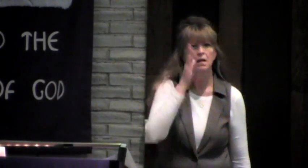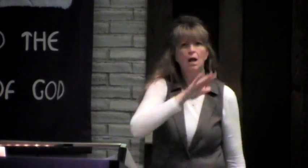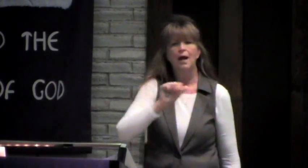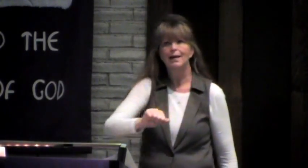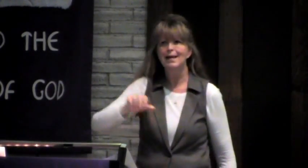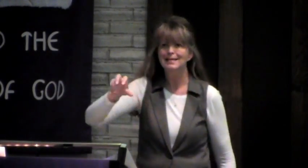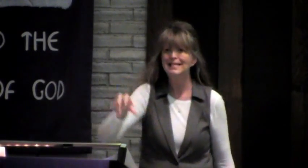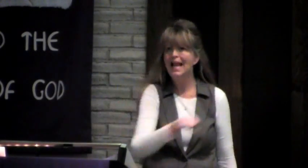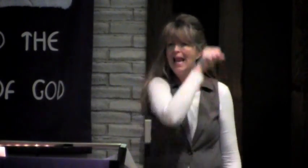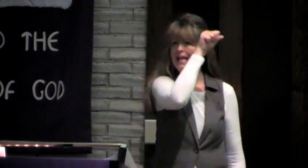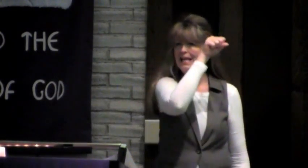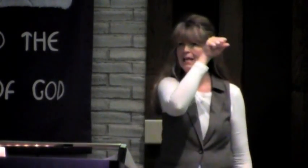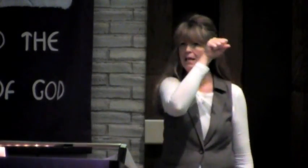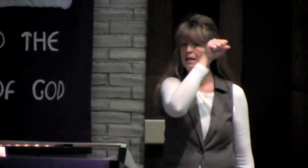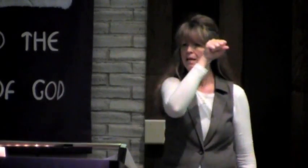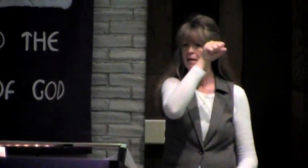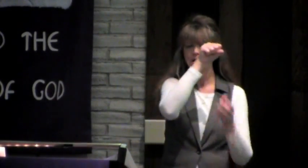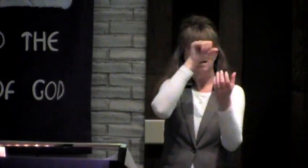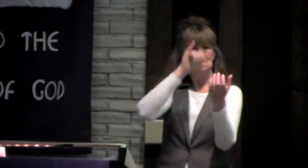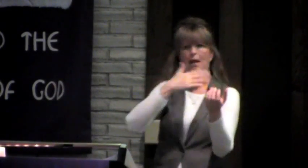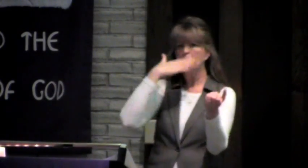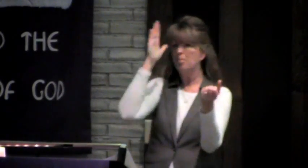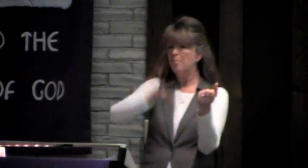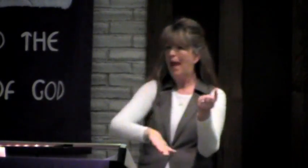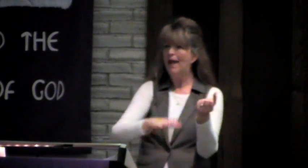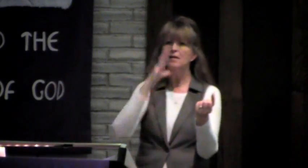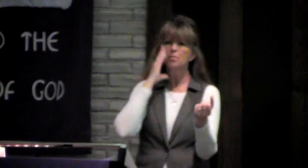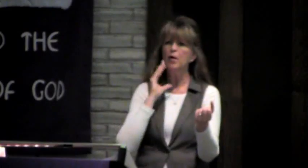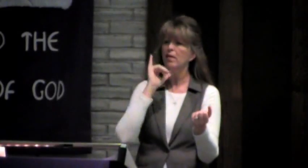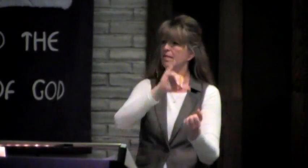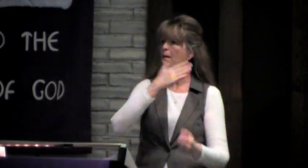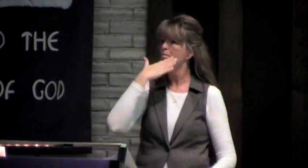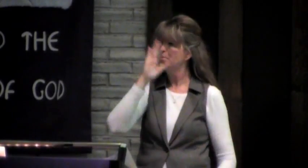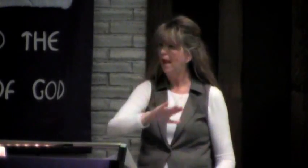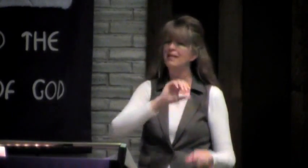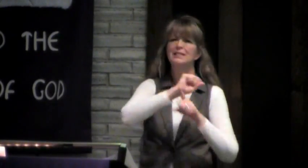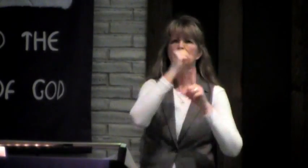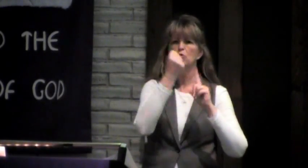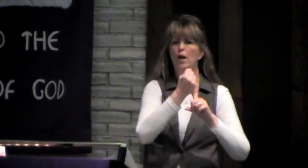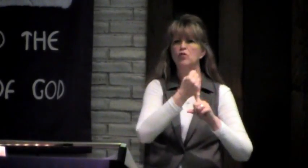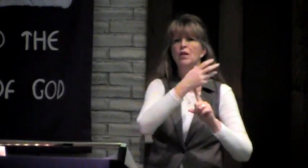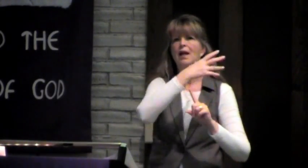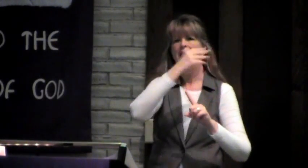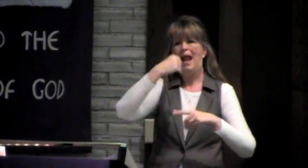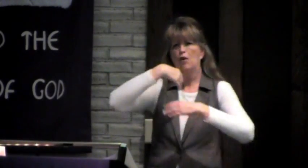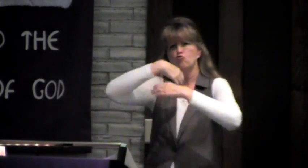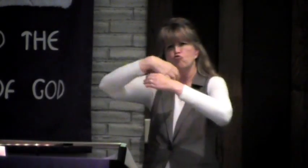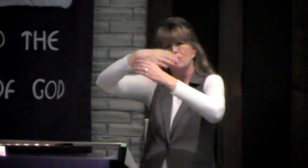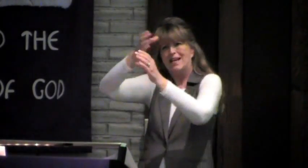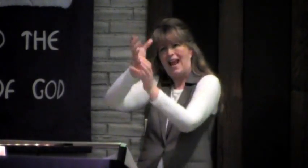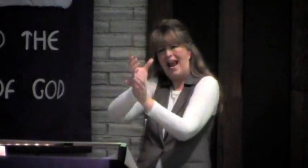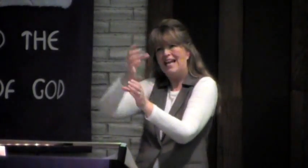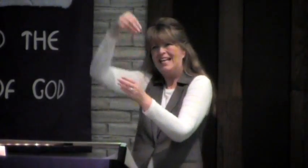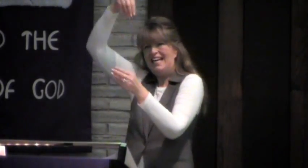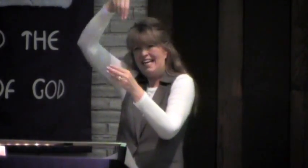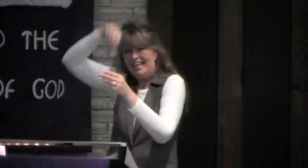experience previously. God can take that bad experience or bad situation